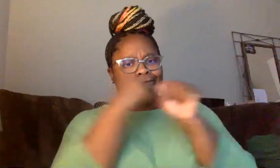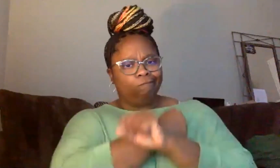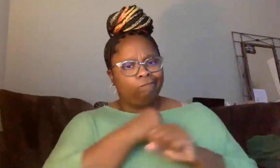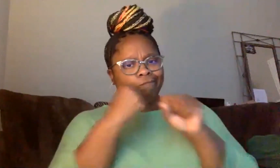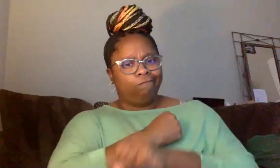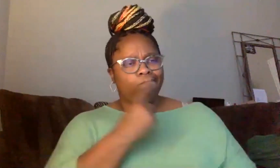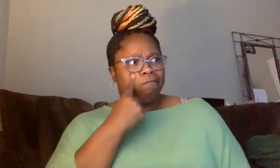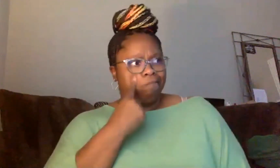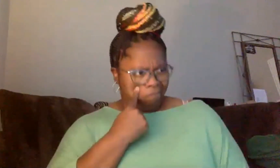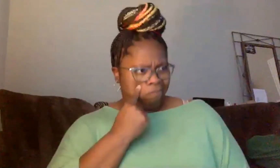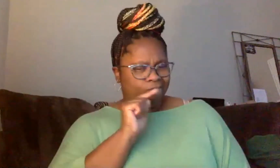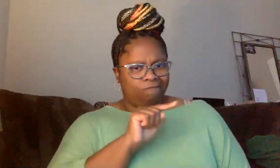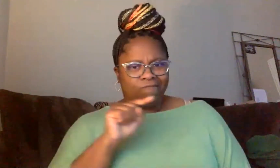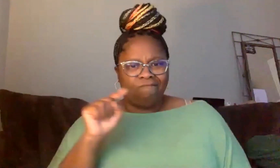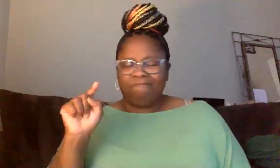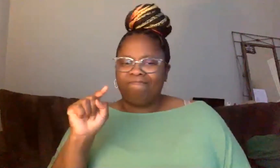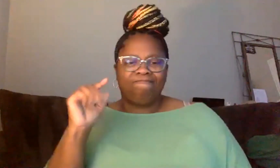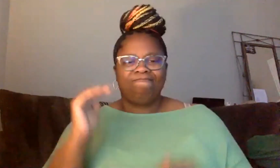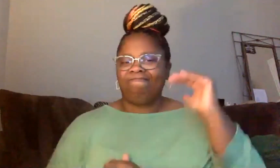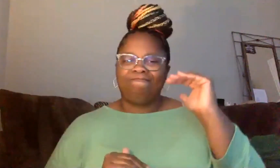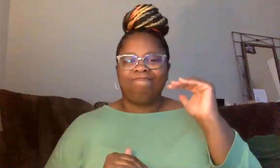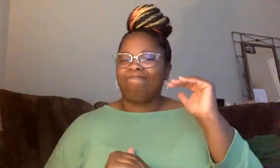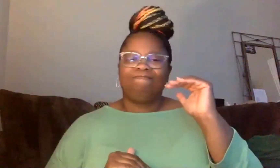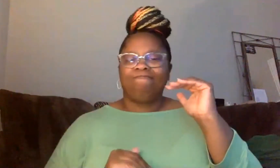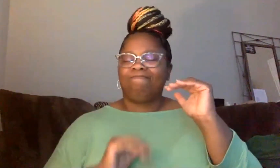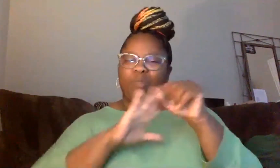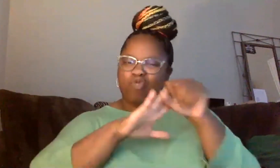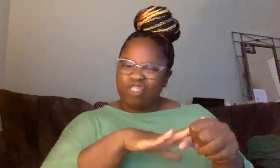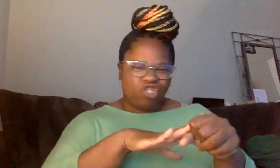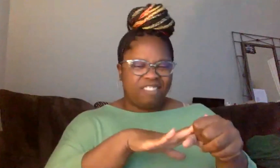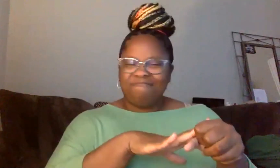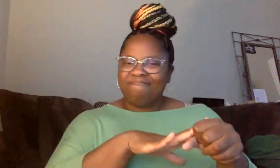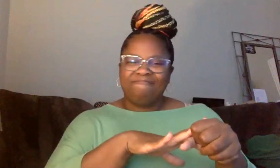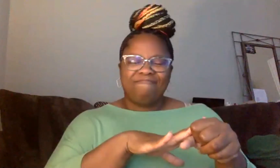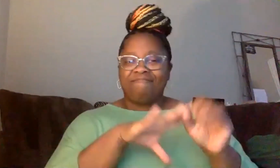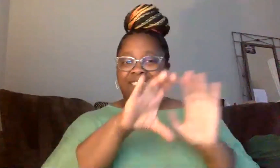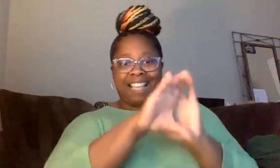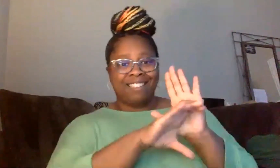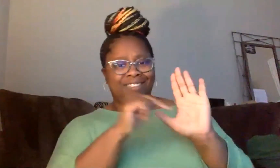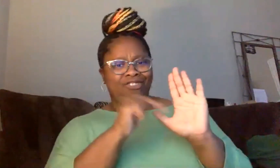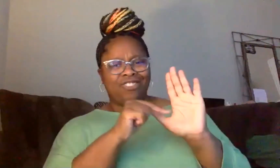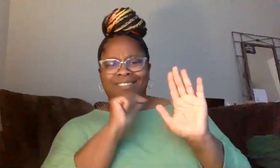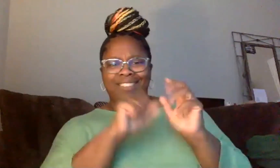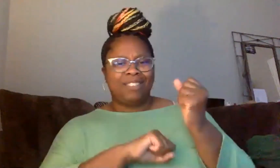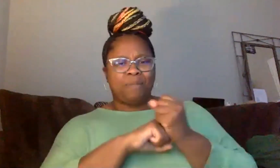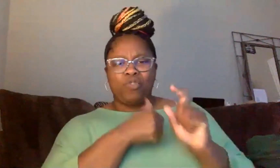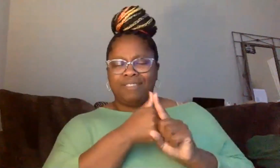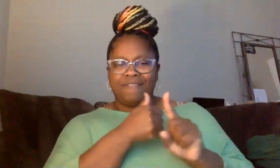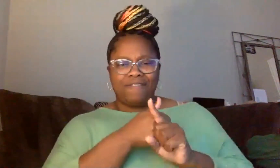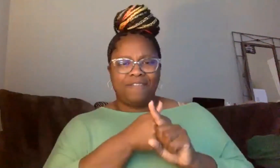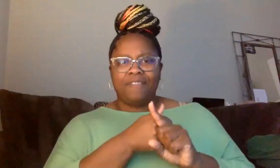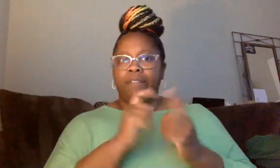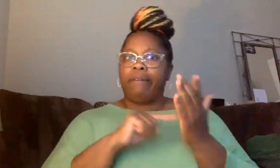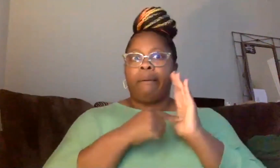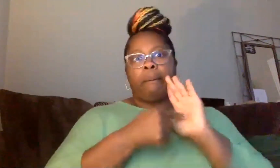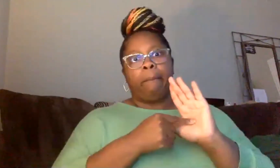same thing. We all see the racial injustices. We all see the oppression. We all see that the constitution isn't upholding itself. We all see that the model citizens